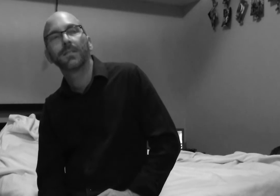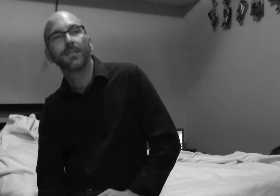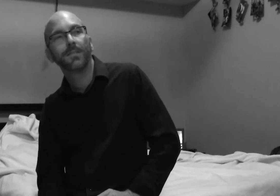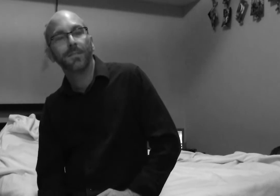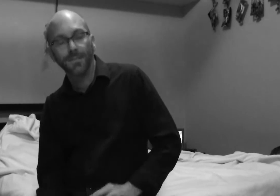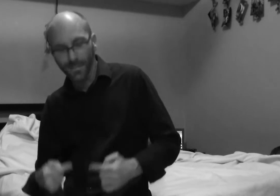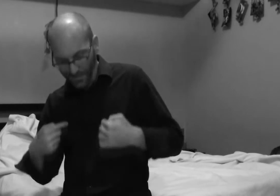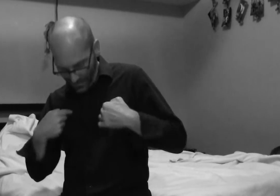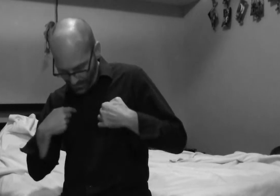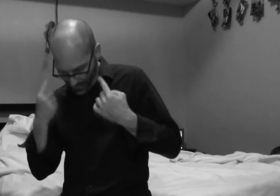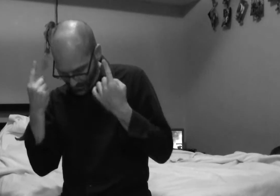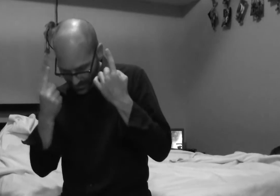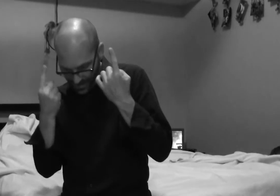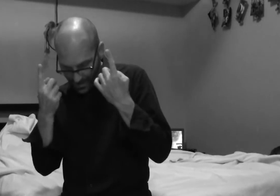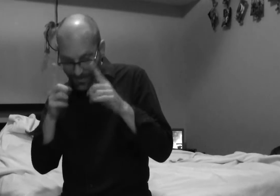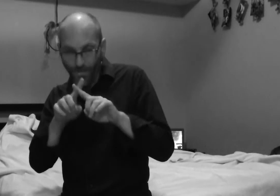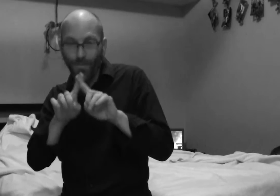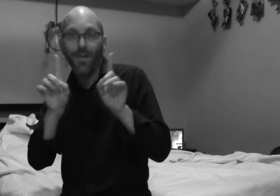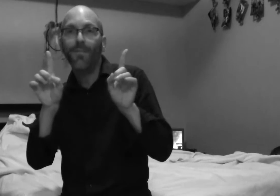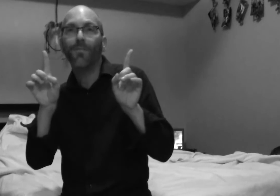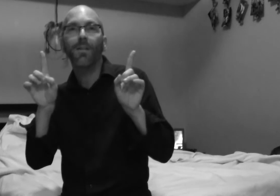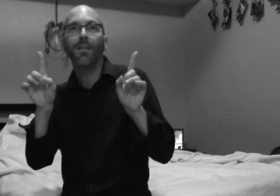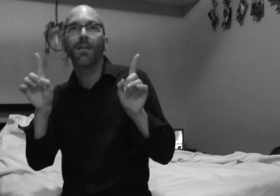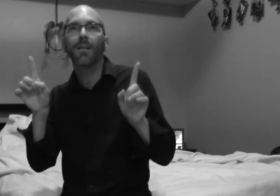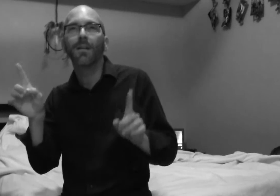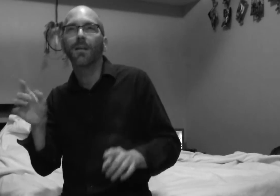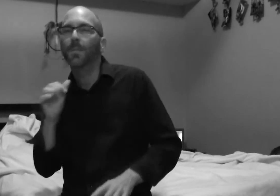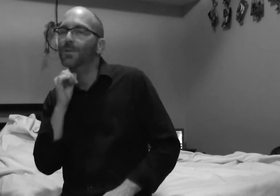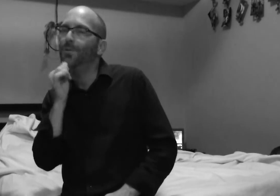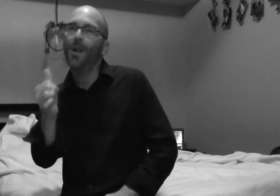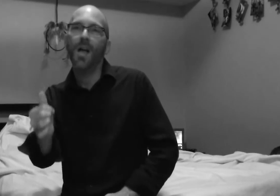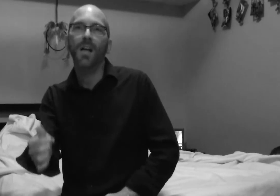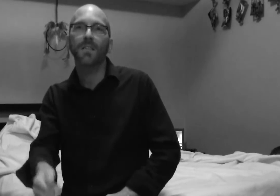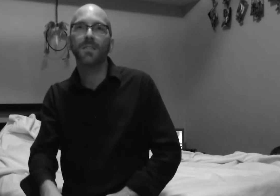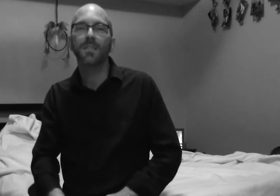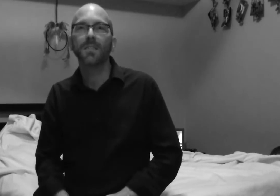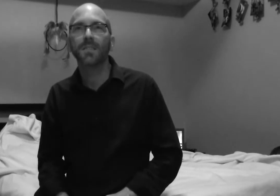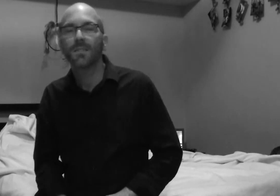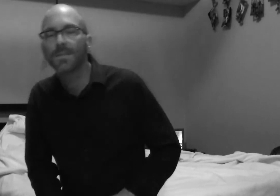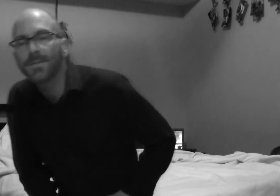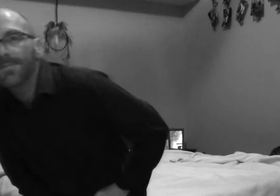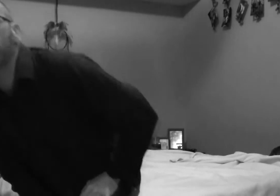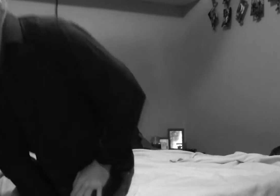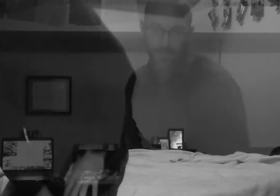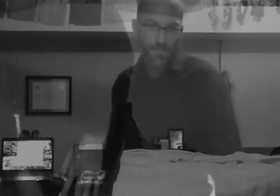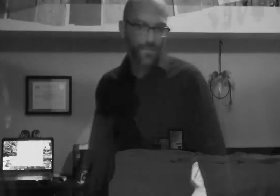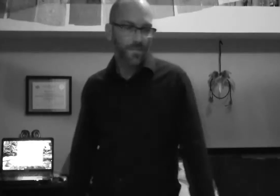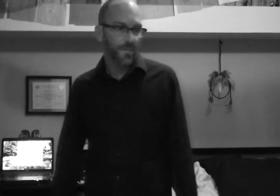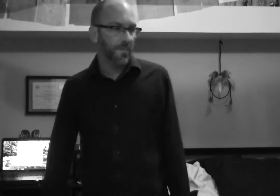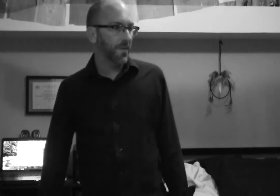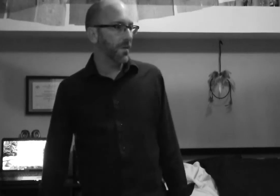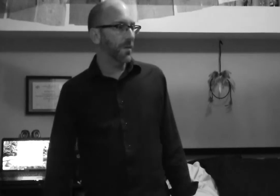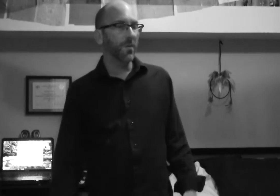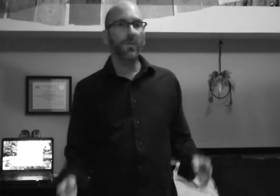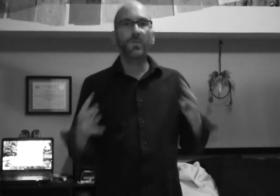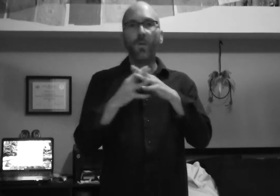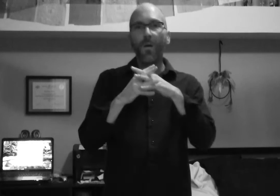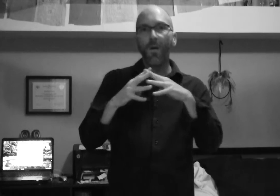I know you think you're different, but you're not You're too small